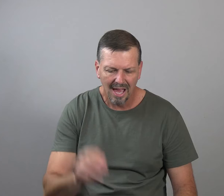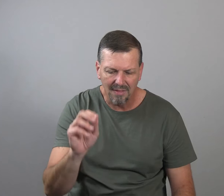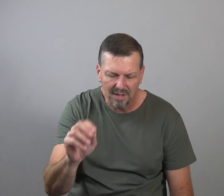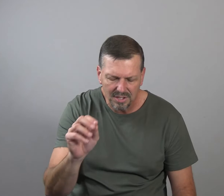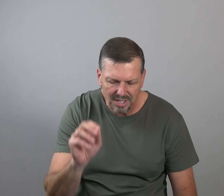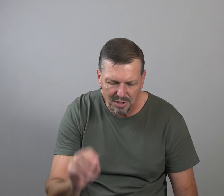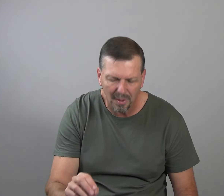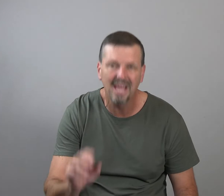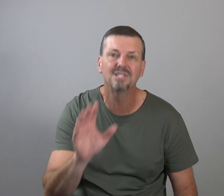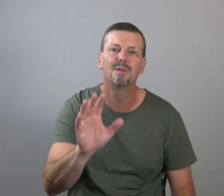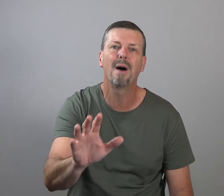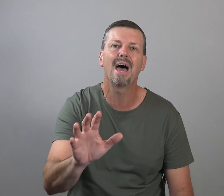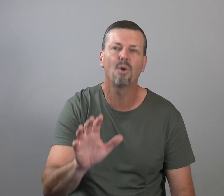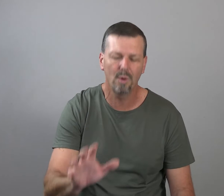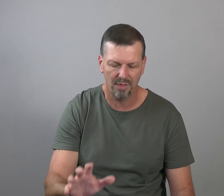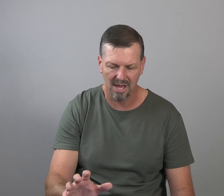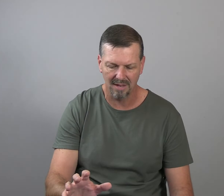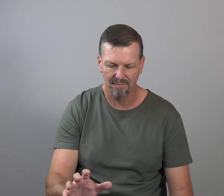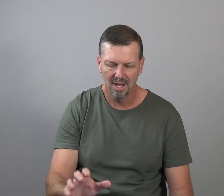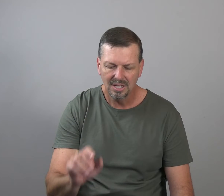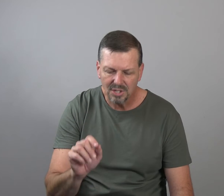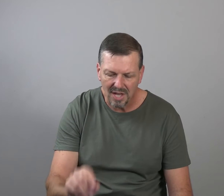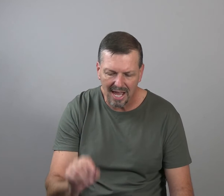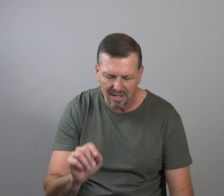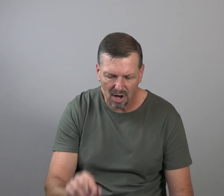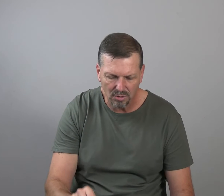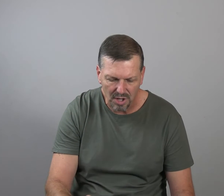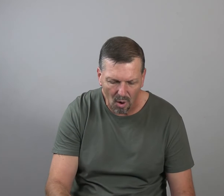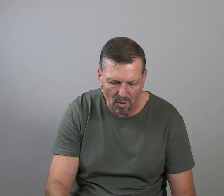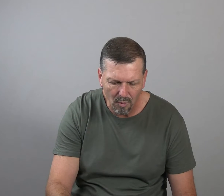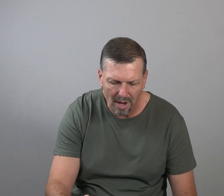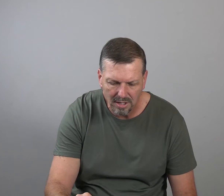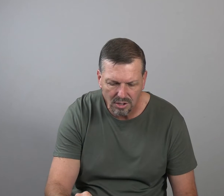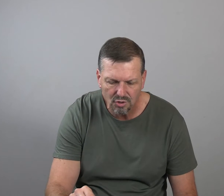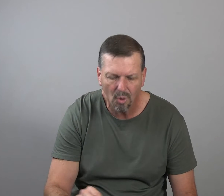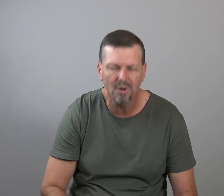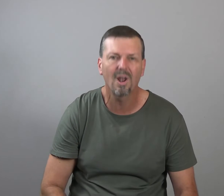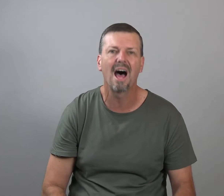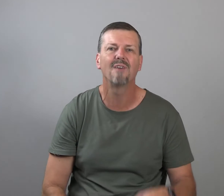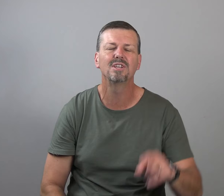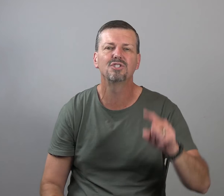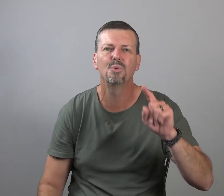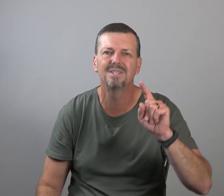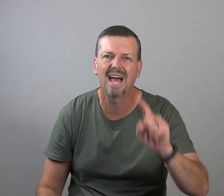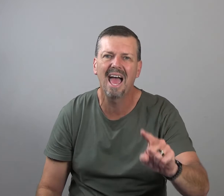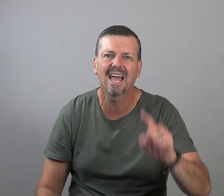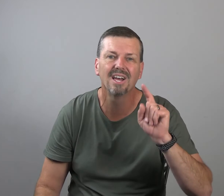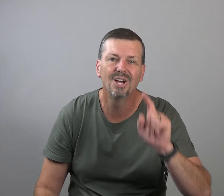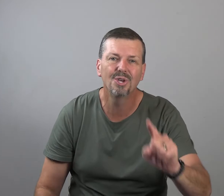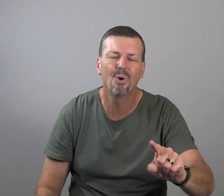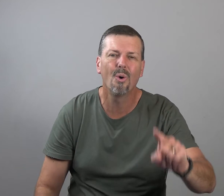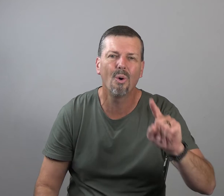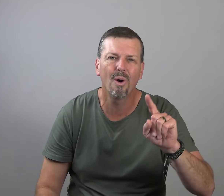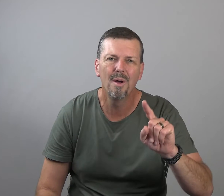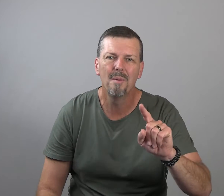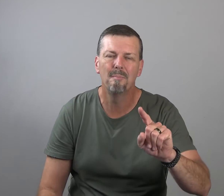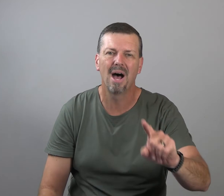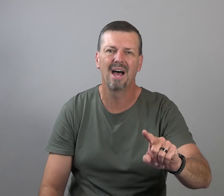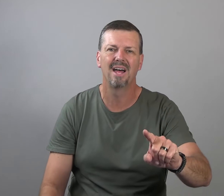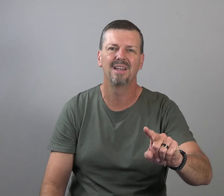And this explains the battle within. Satan knows the only way to destroy your life is to attack your mind.